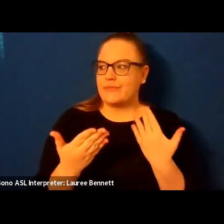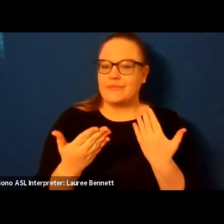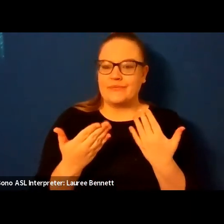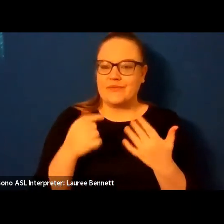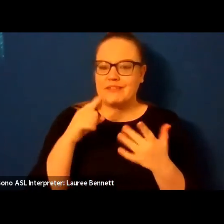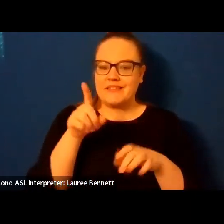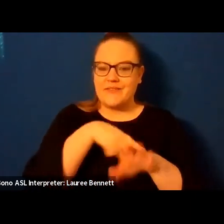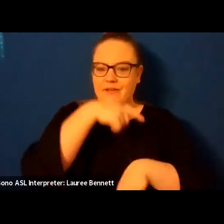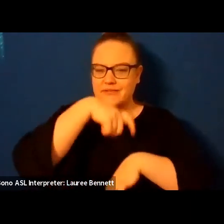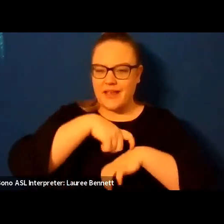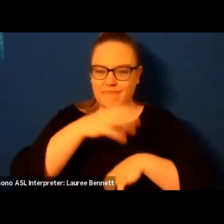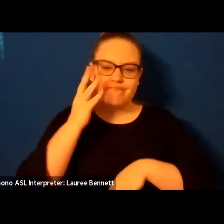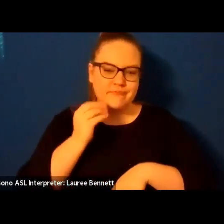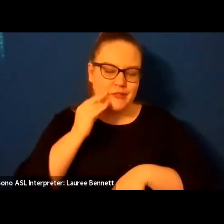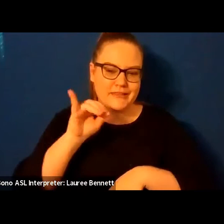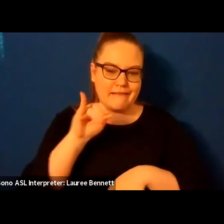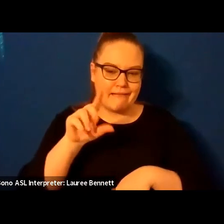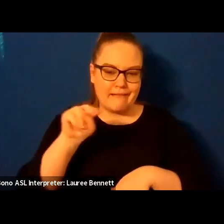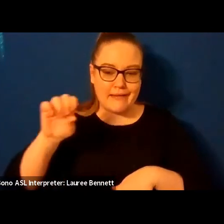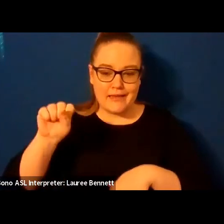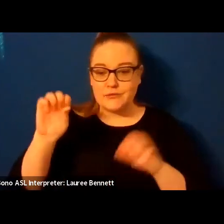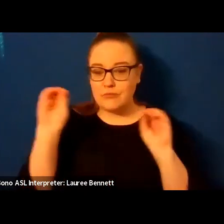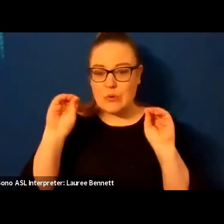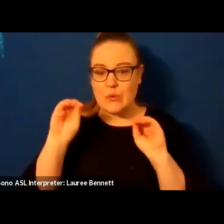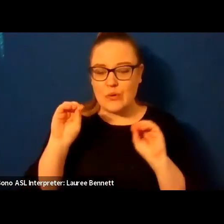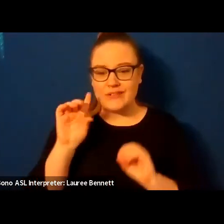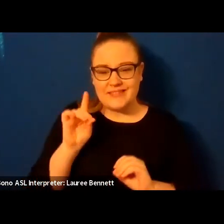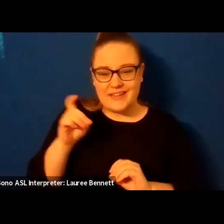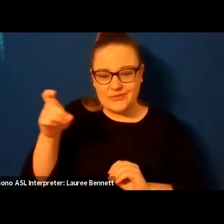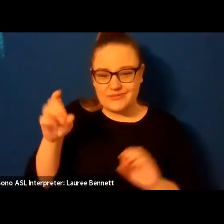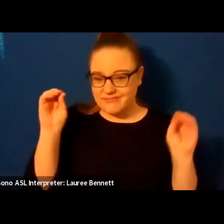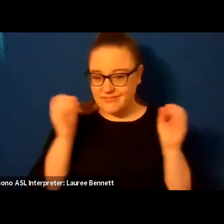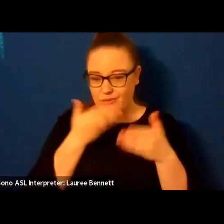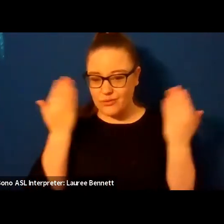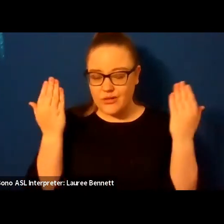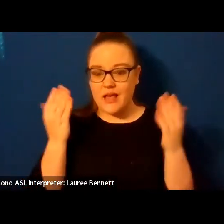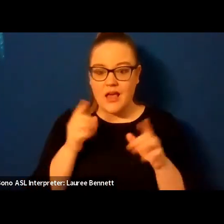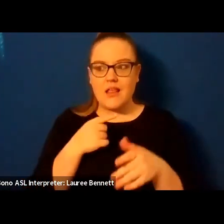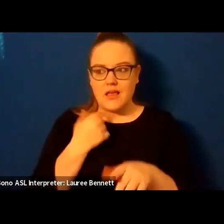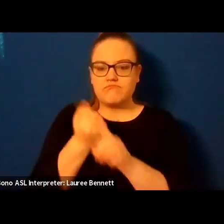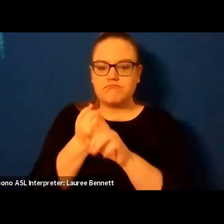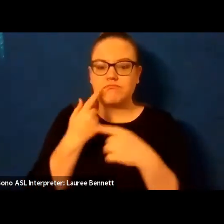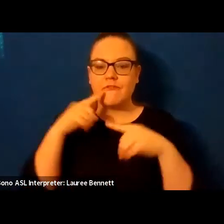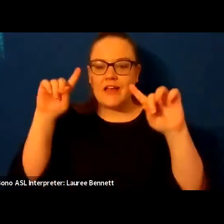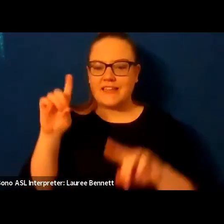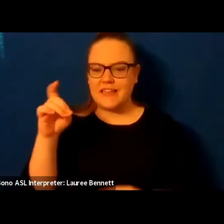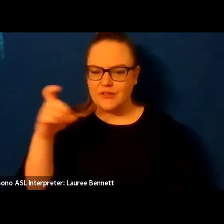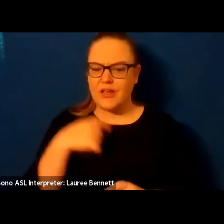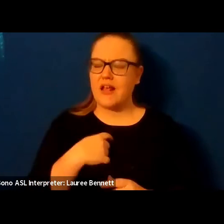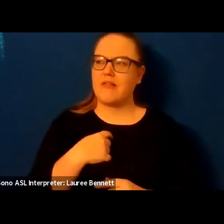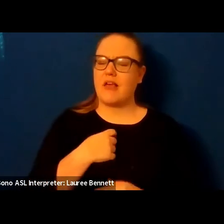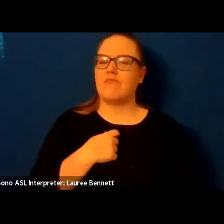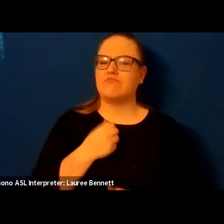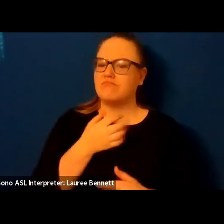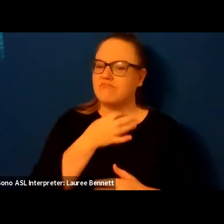illness without a diagnosis and then getting a diagnosis i was very interested in the language that people used um